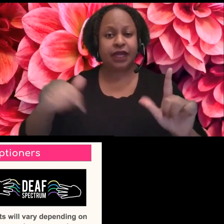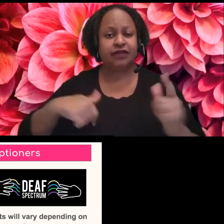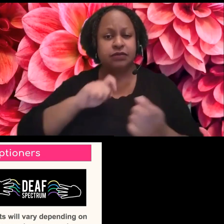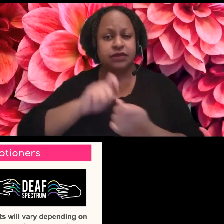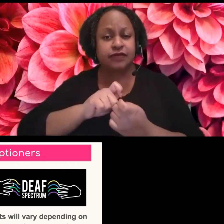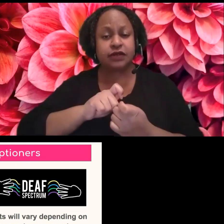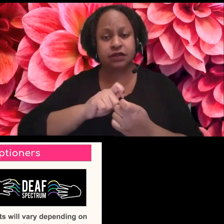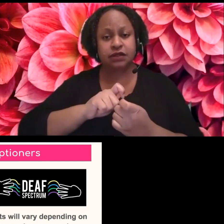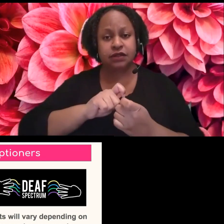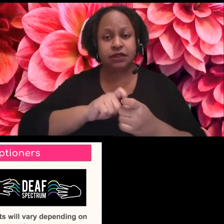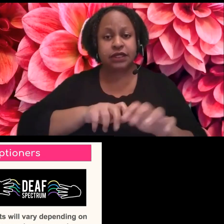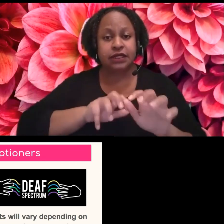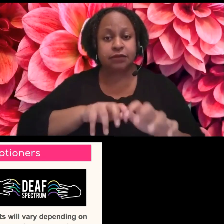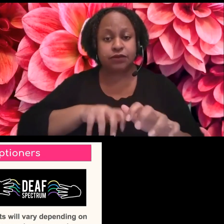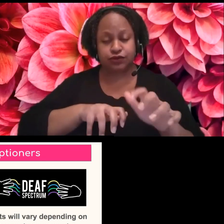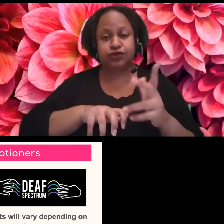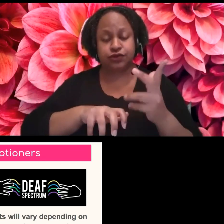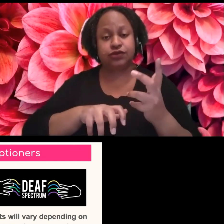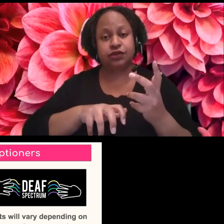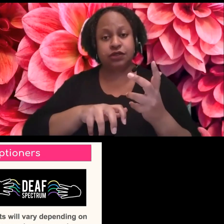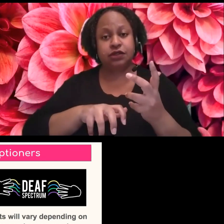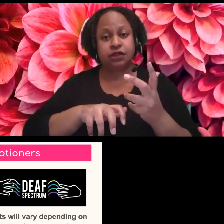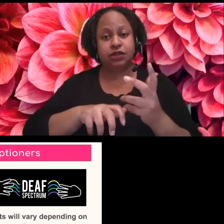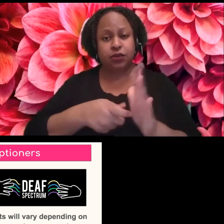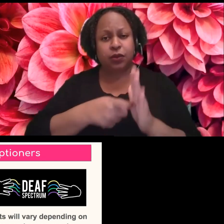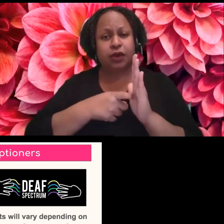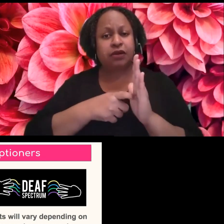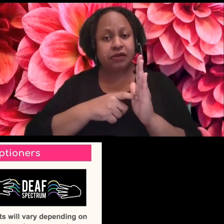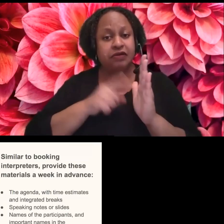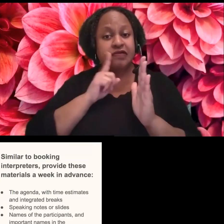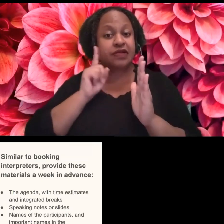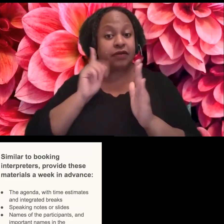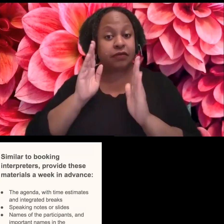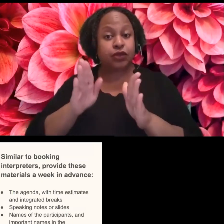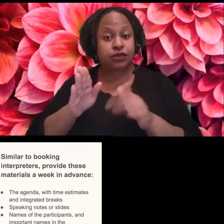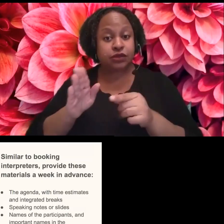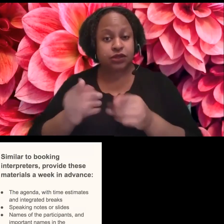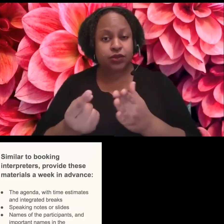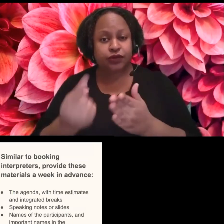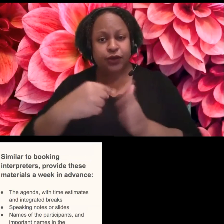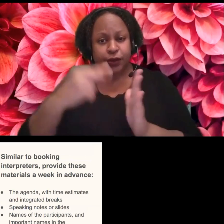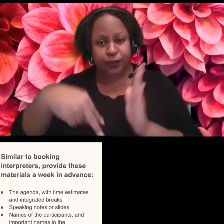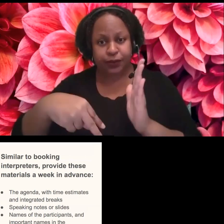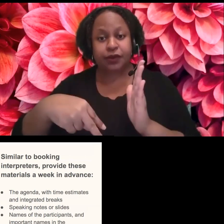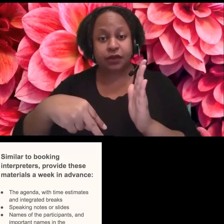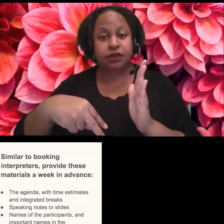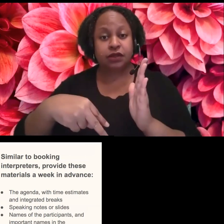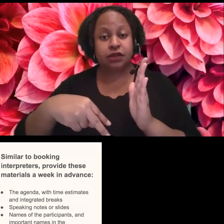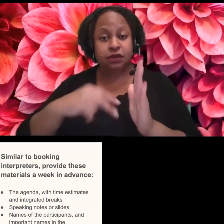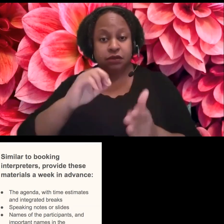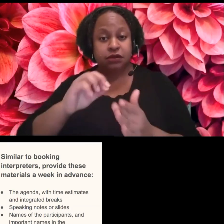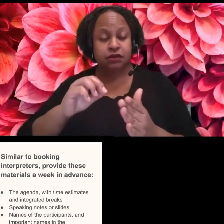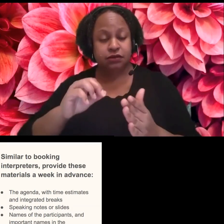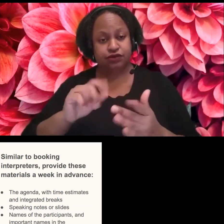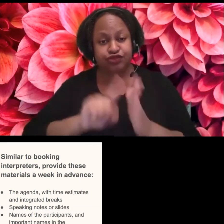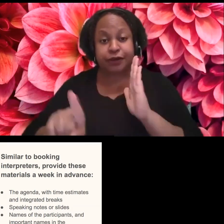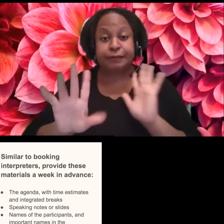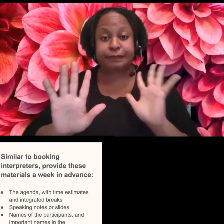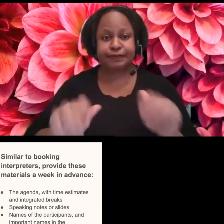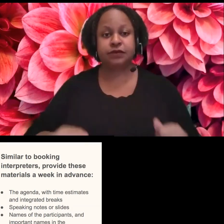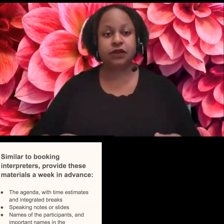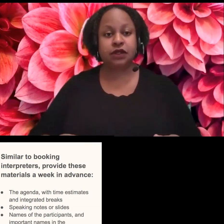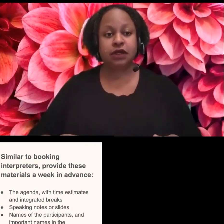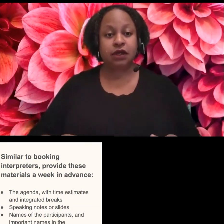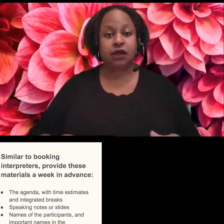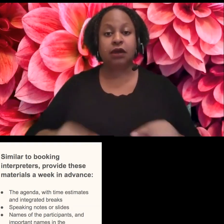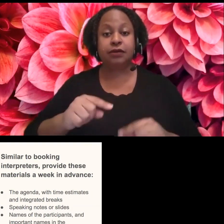captioning that you should get a deaf person to go over. So I just quickly wanted to go over what kind of